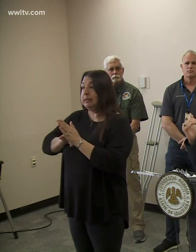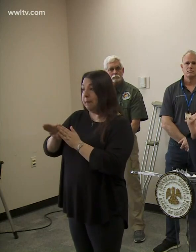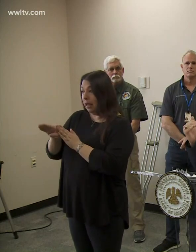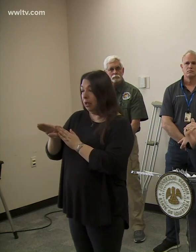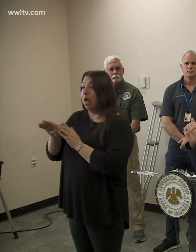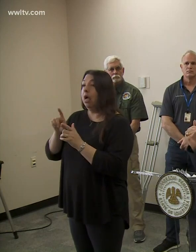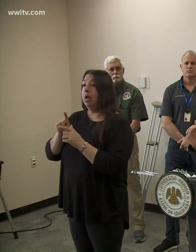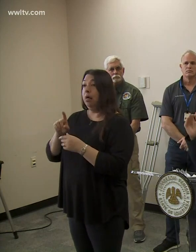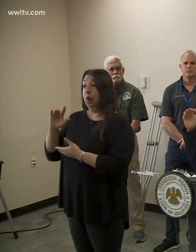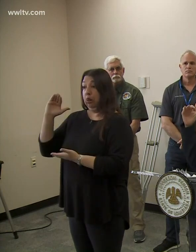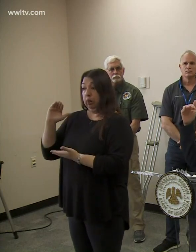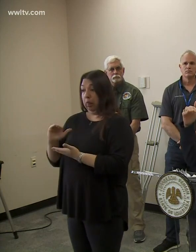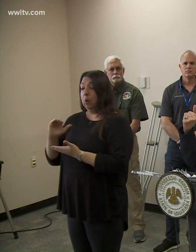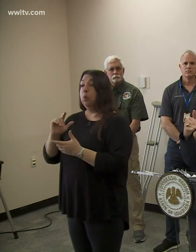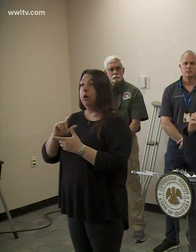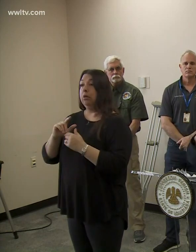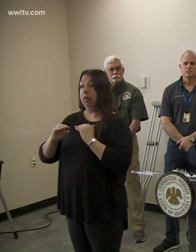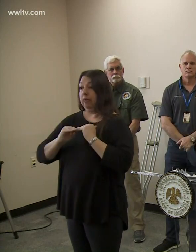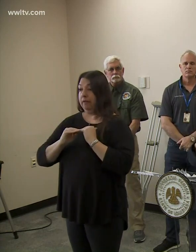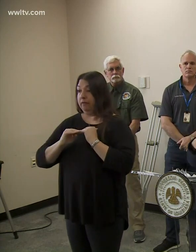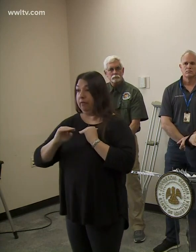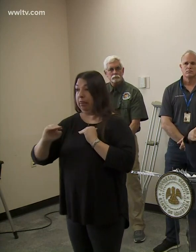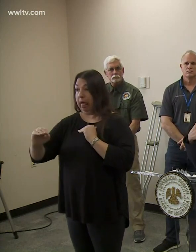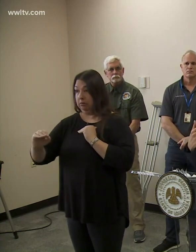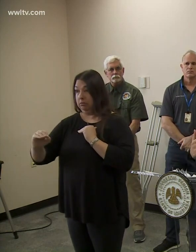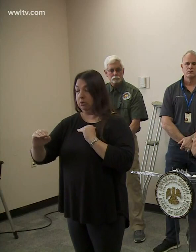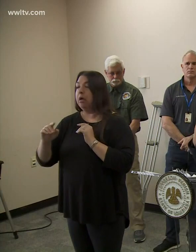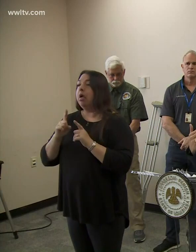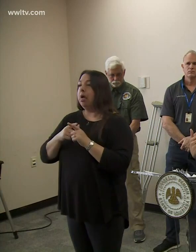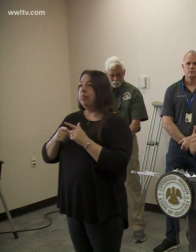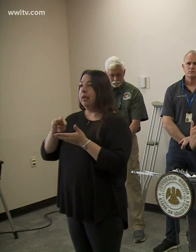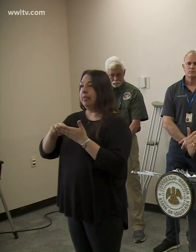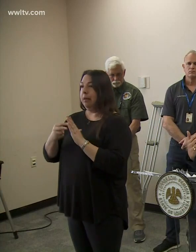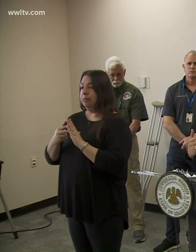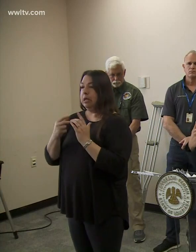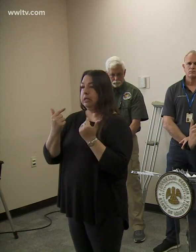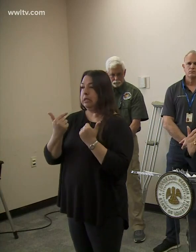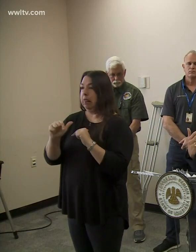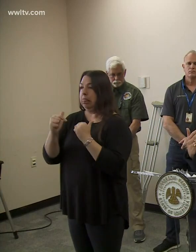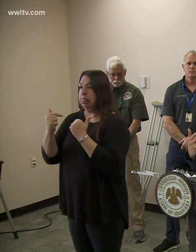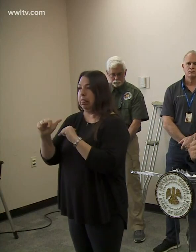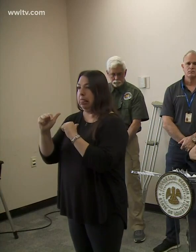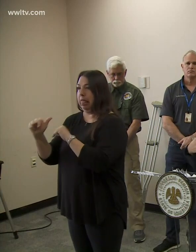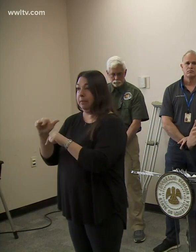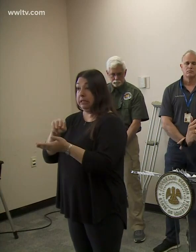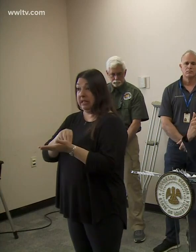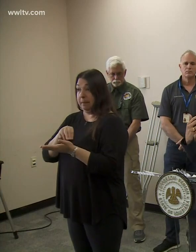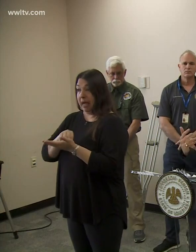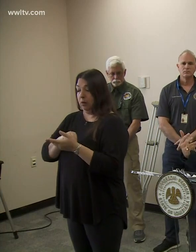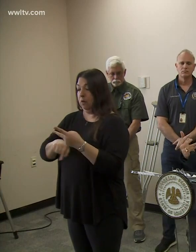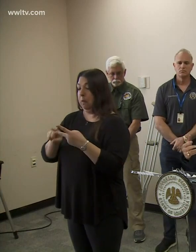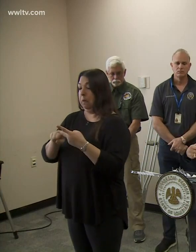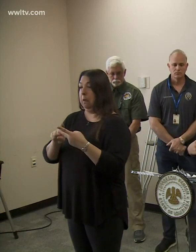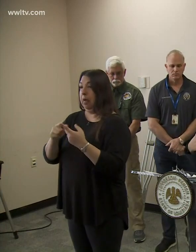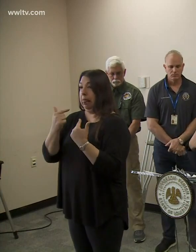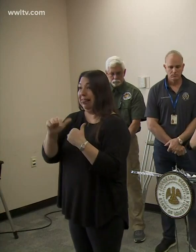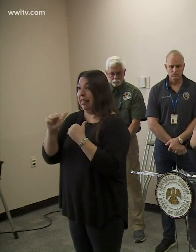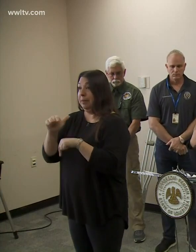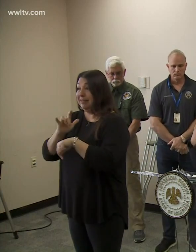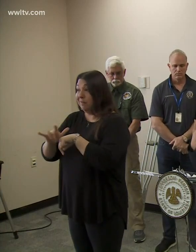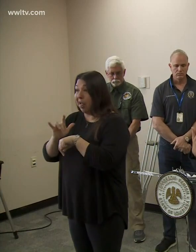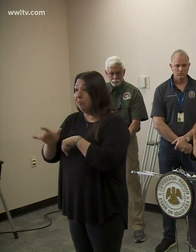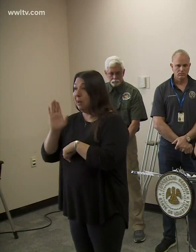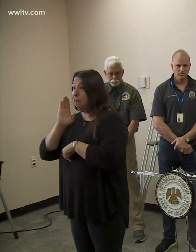and lower that peak and flatten that curve out, your limited medical resources, your limited hospital beds,